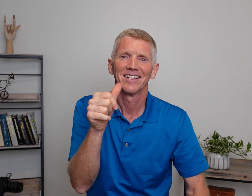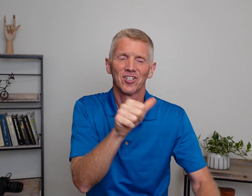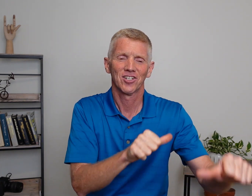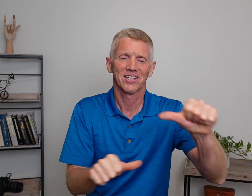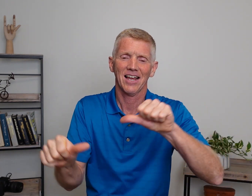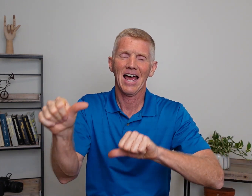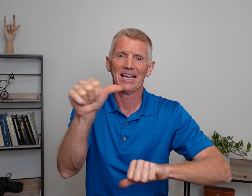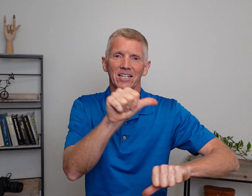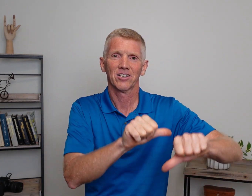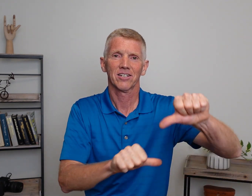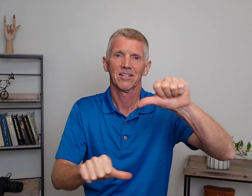Science.